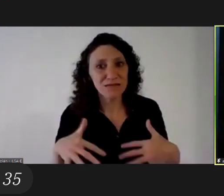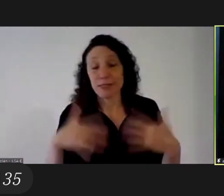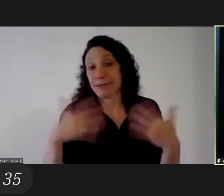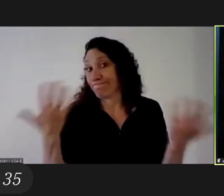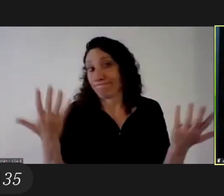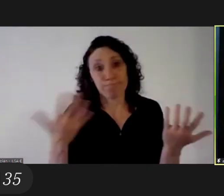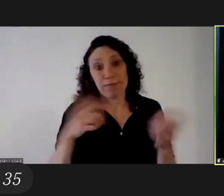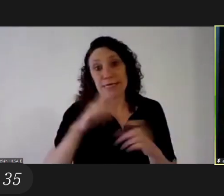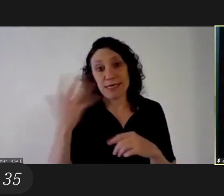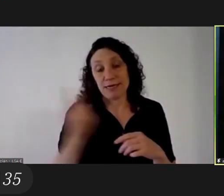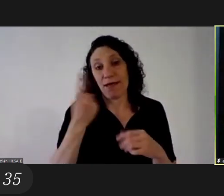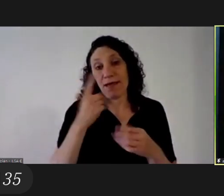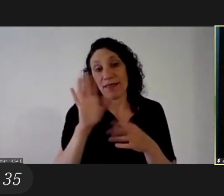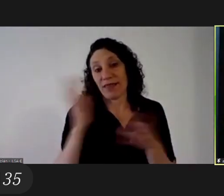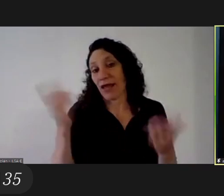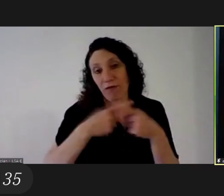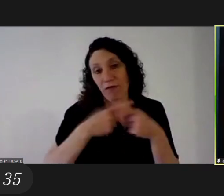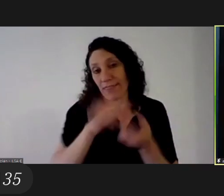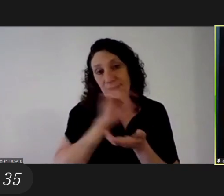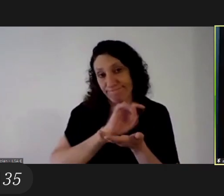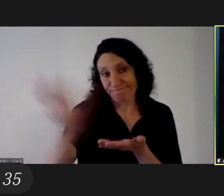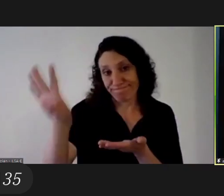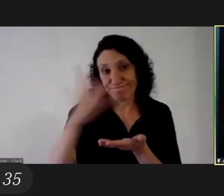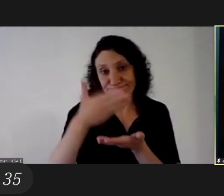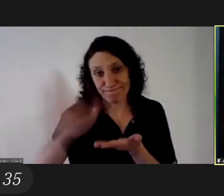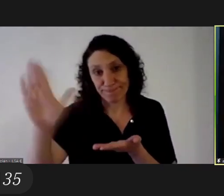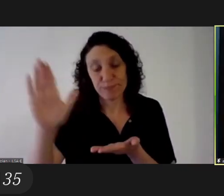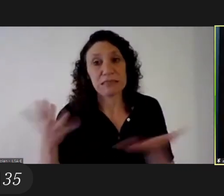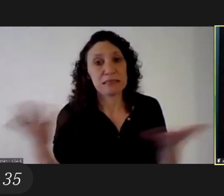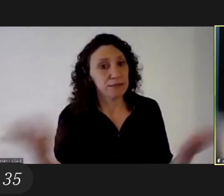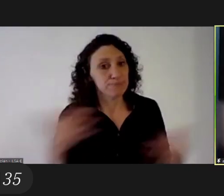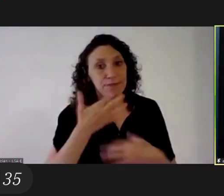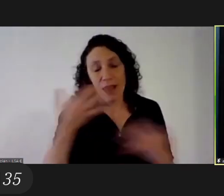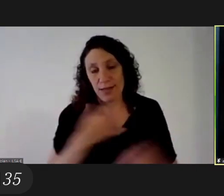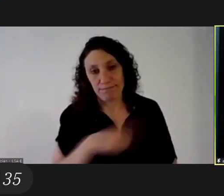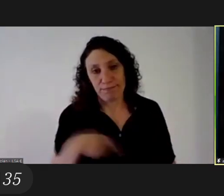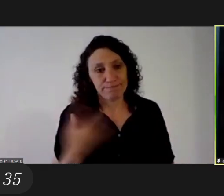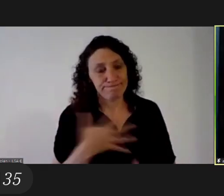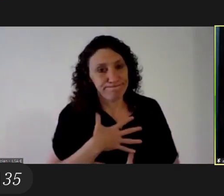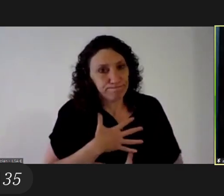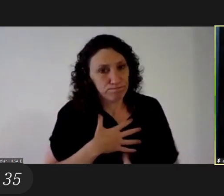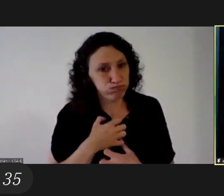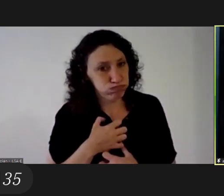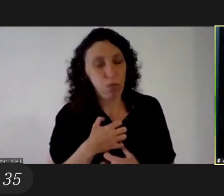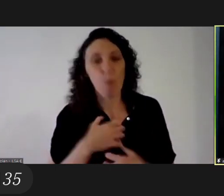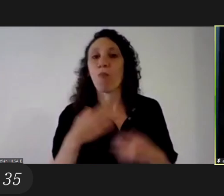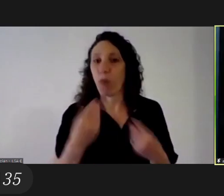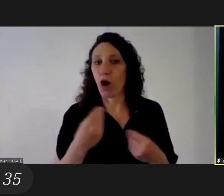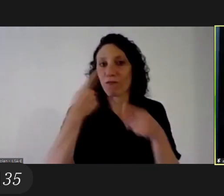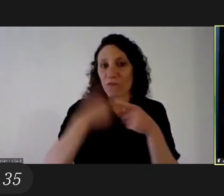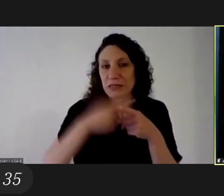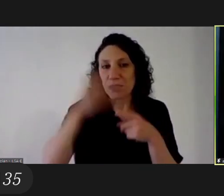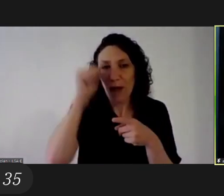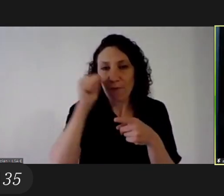and audiences and it was a great loss and a great source of sadness to finish with that because to be within the